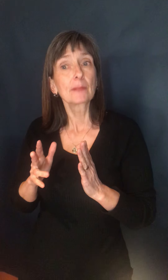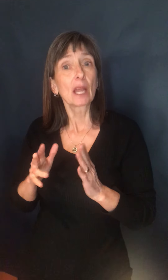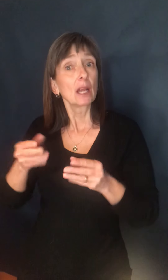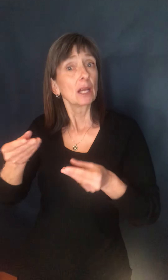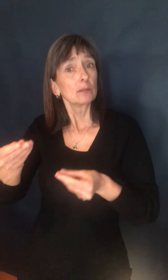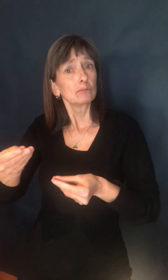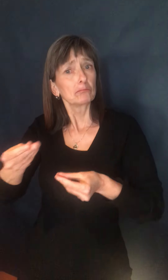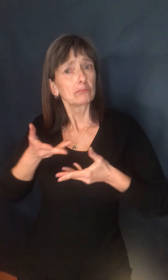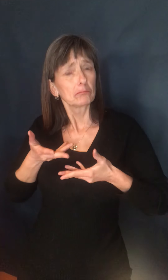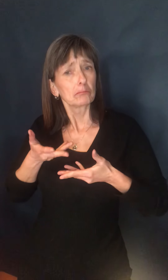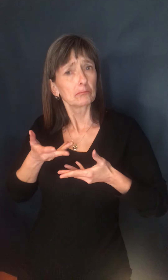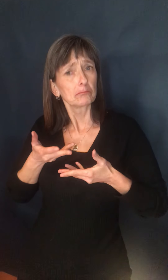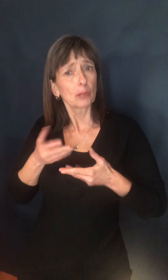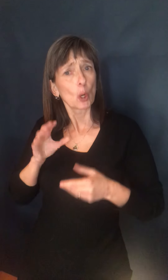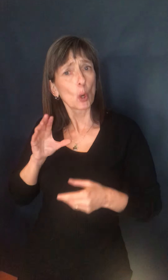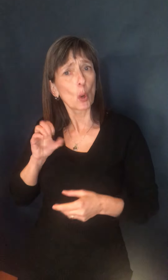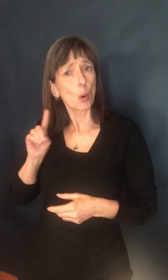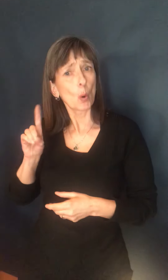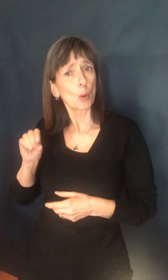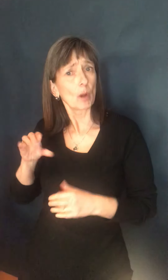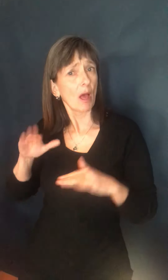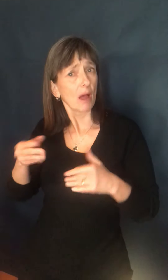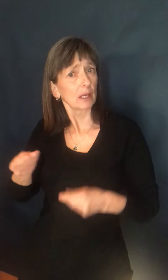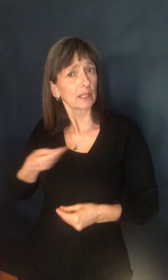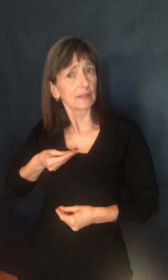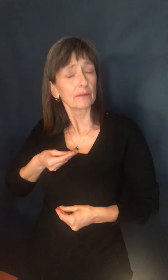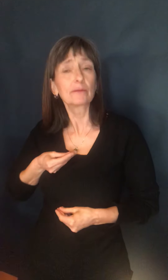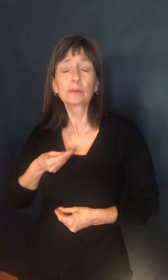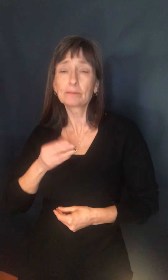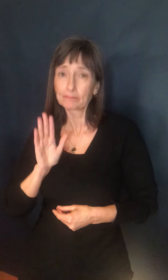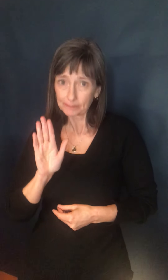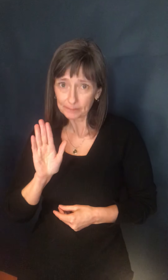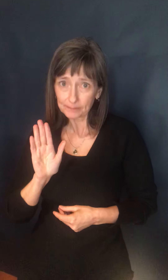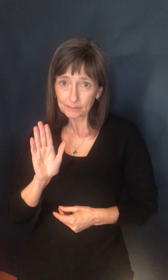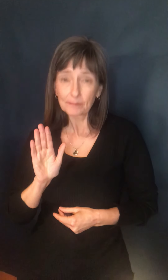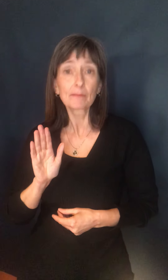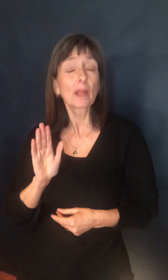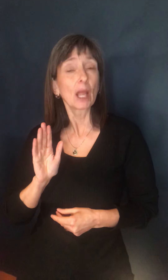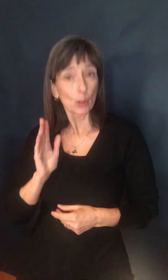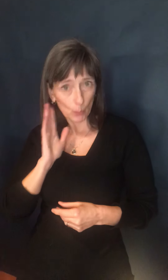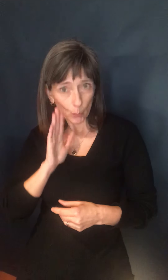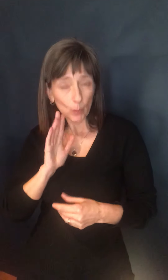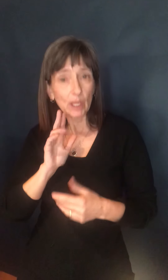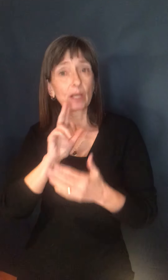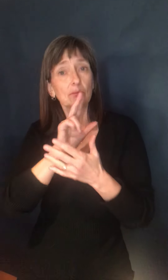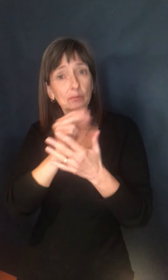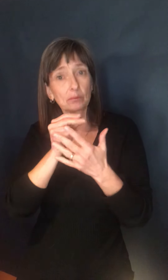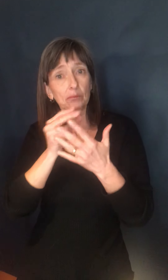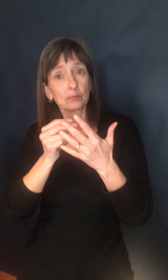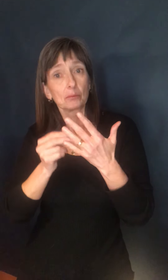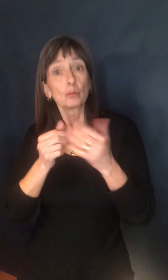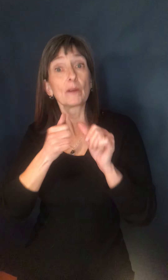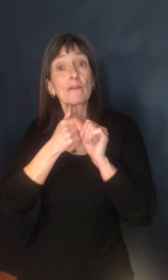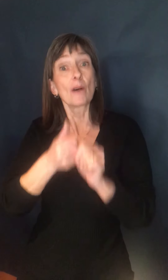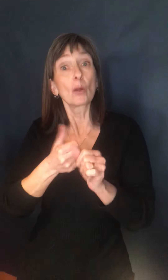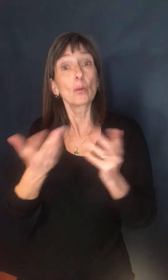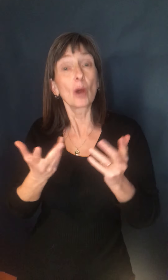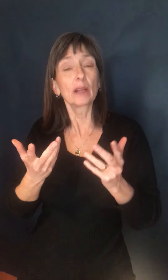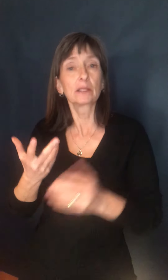URL, don't worry. We are going through them in the order in which the vaccine comes in and you've not been